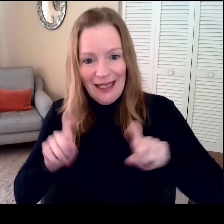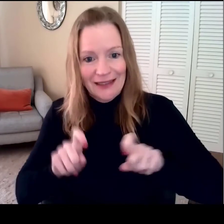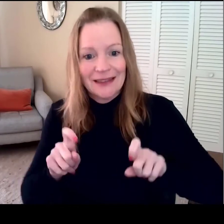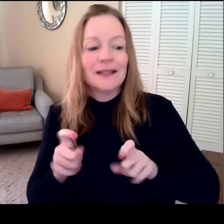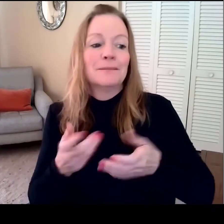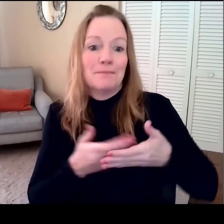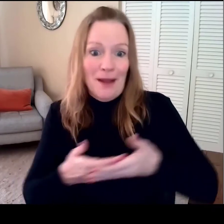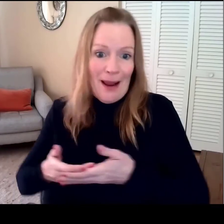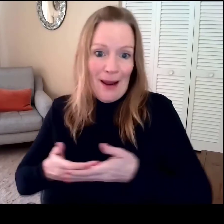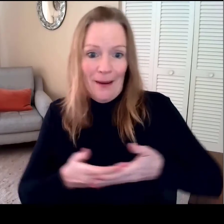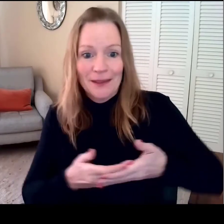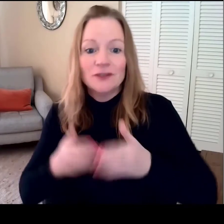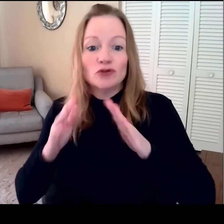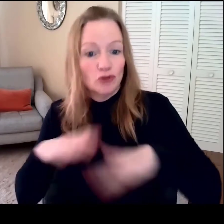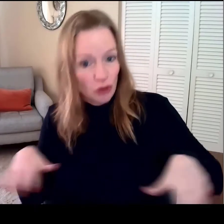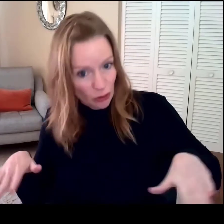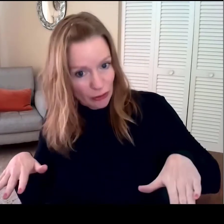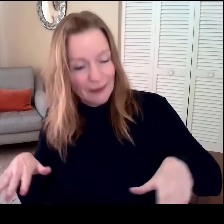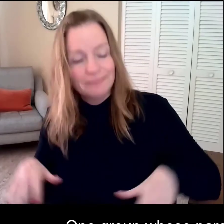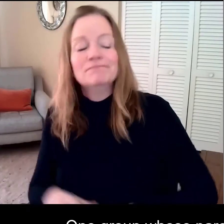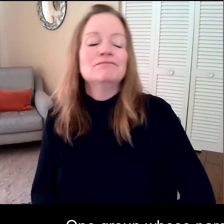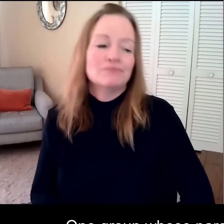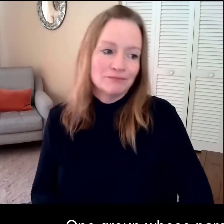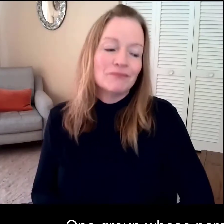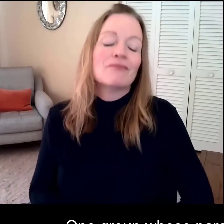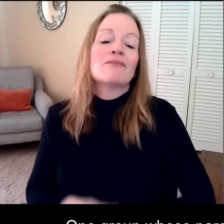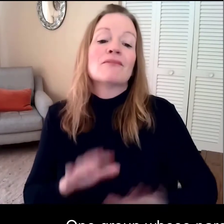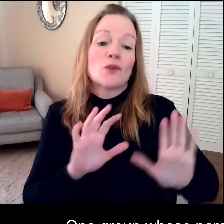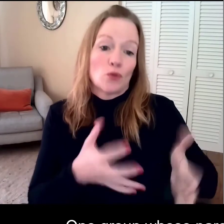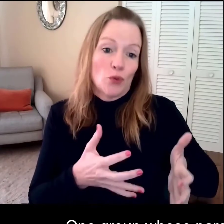We recruited and tested infants and children.